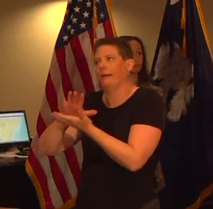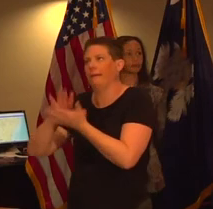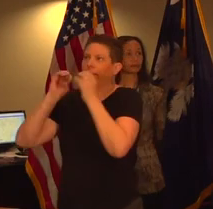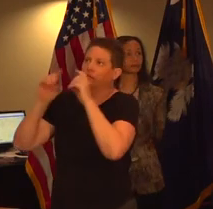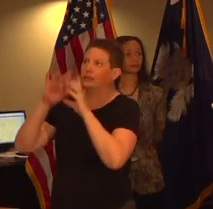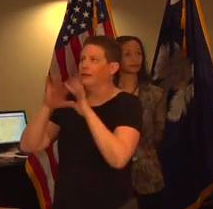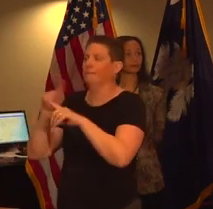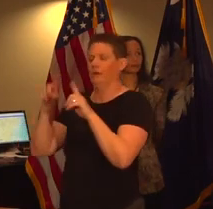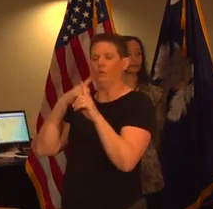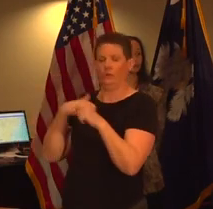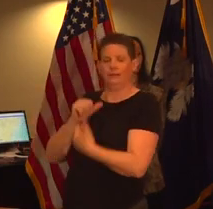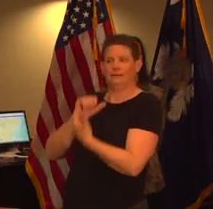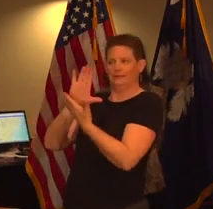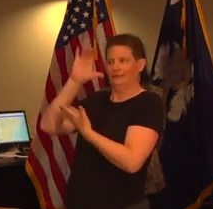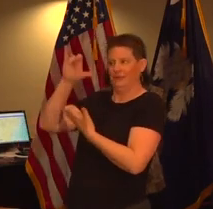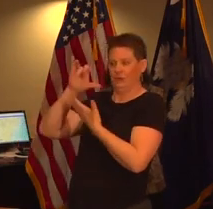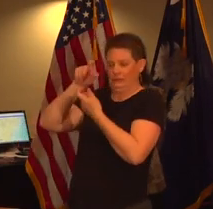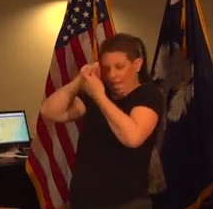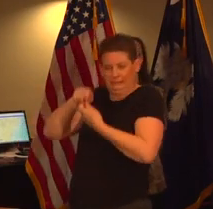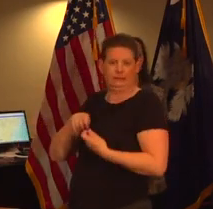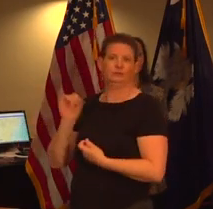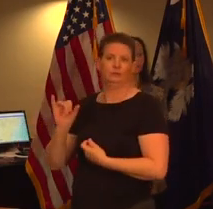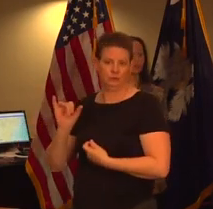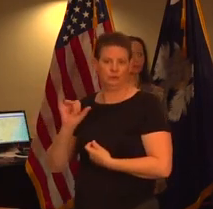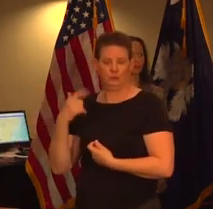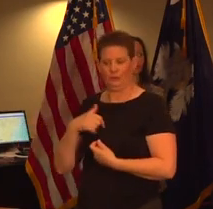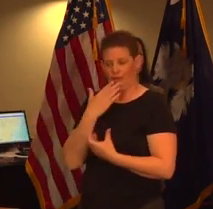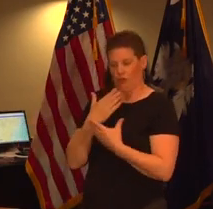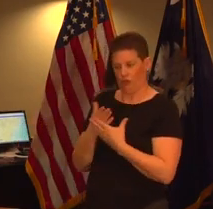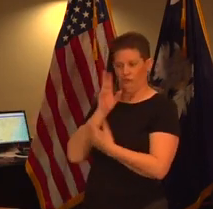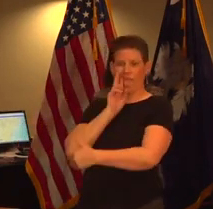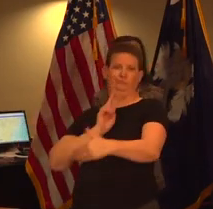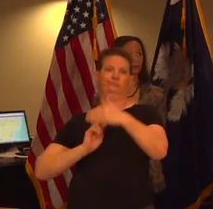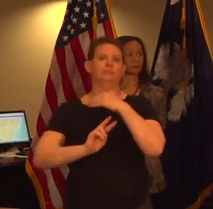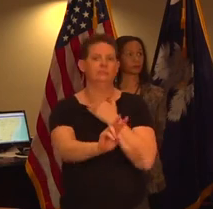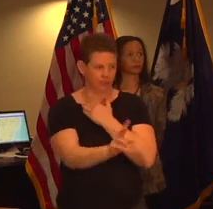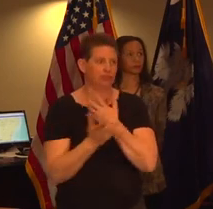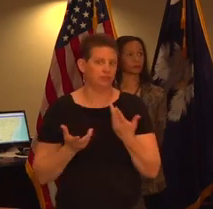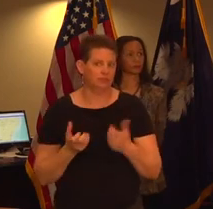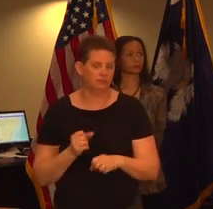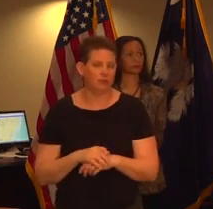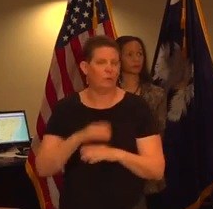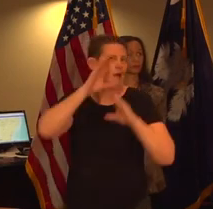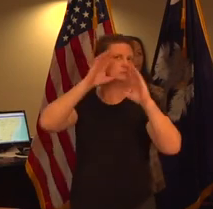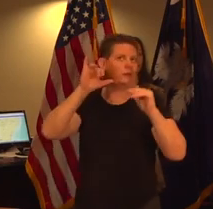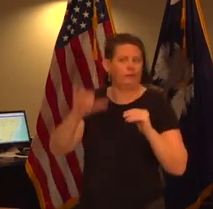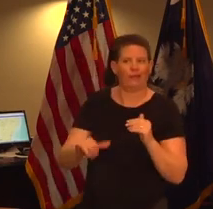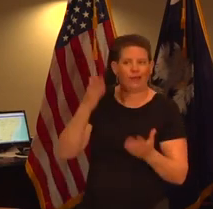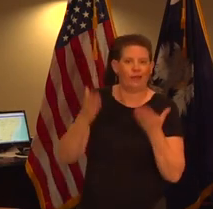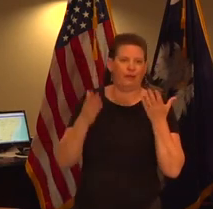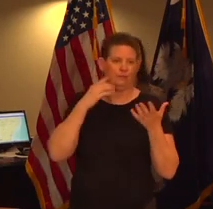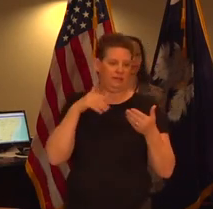we deal with the academic details of it so that we have a good basis for those projections so i would expect we'll have those